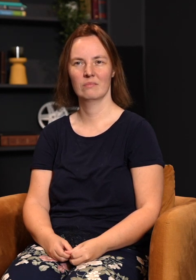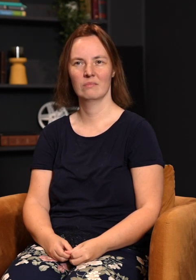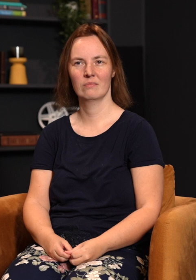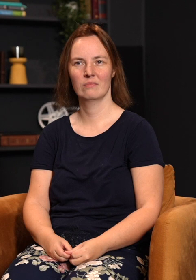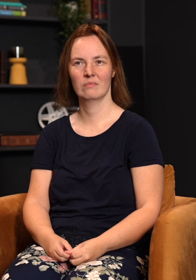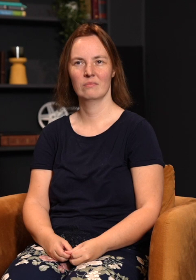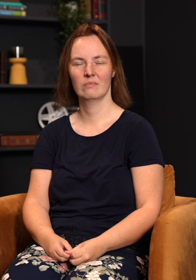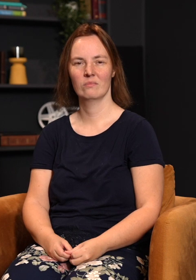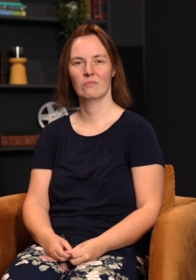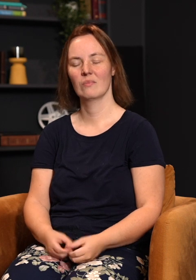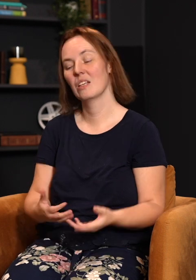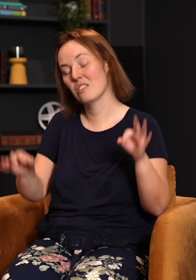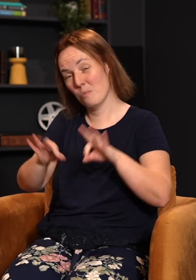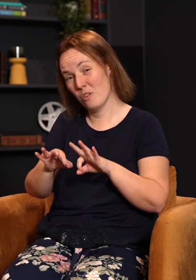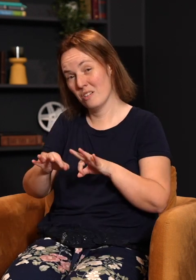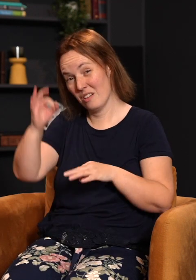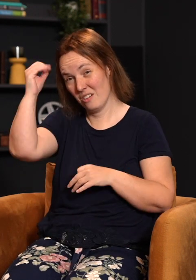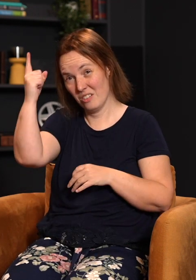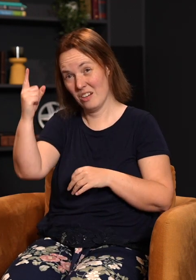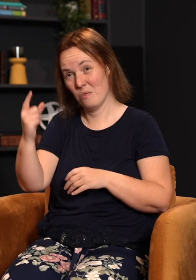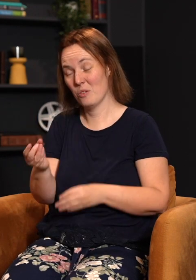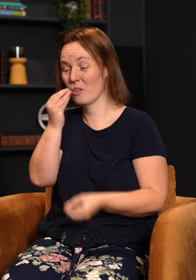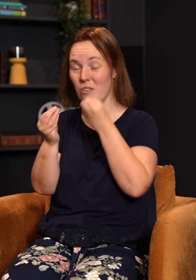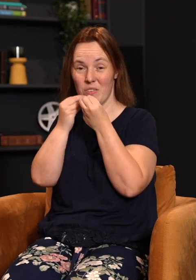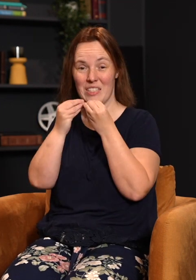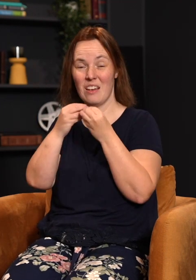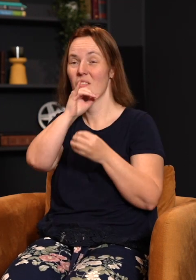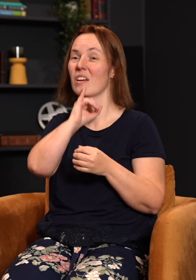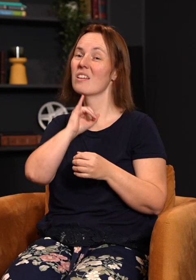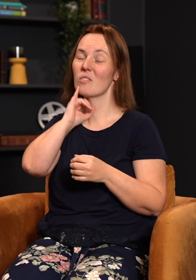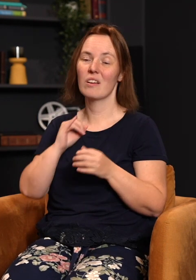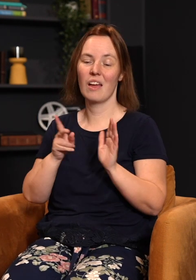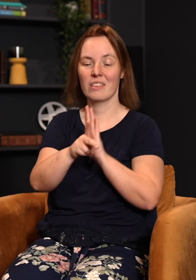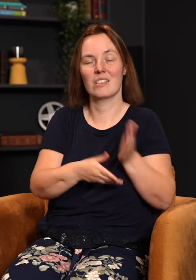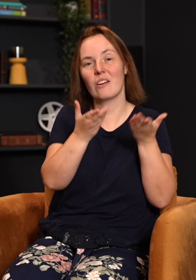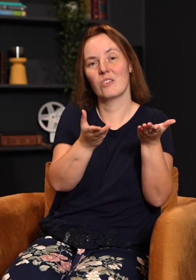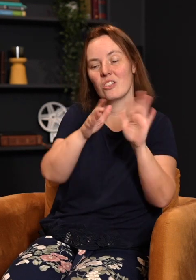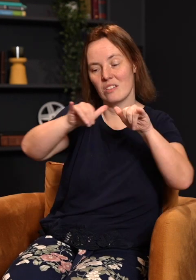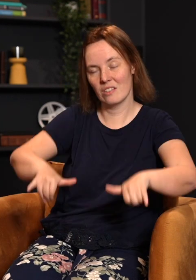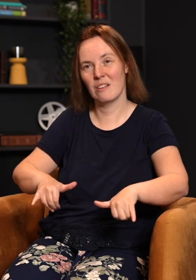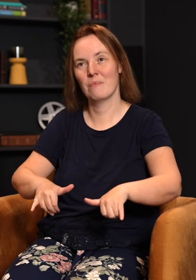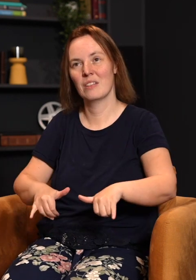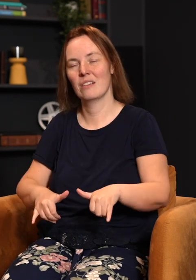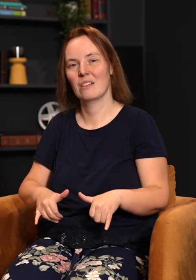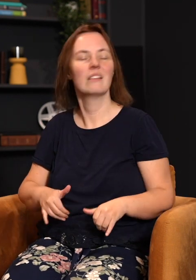and worship me. Now it's important to understand when you look at the feasts of Israel, the sacrificial systems, these were not